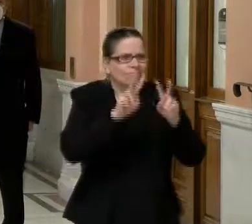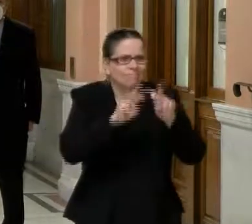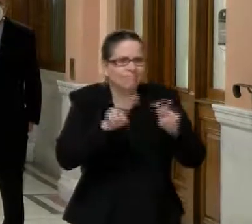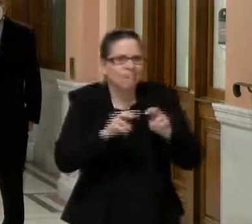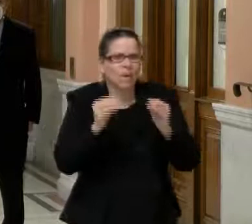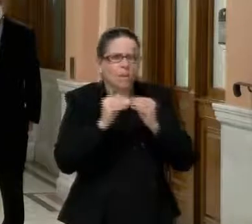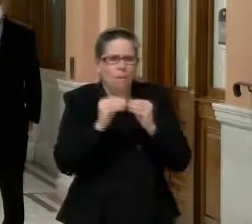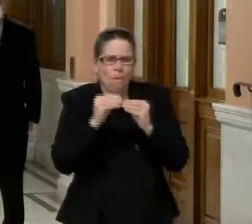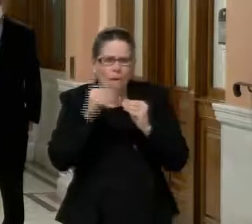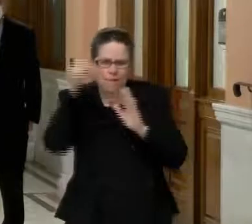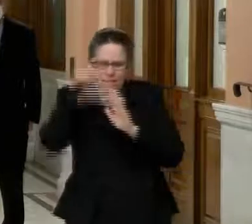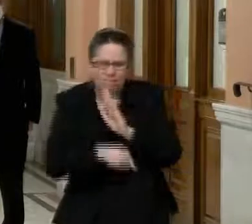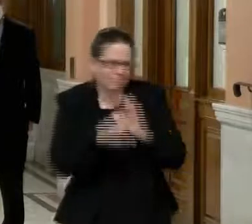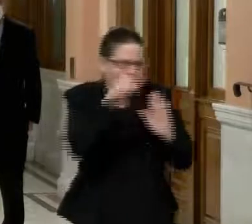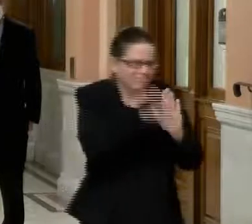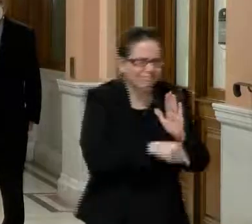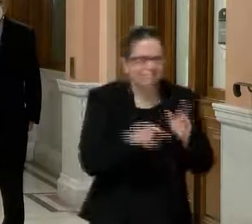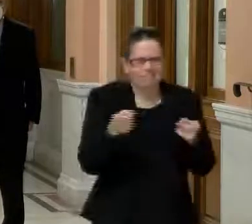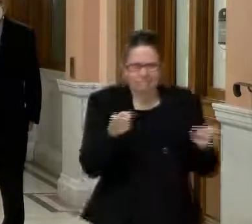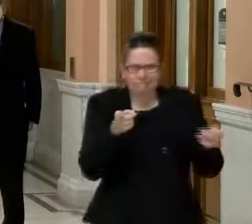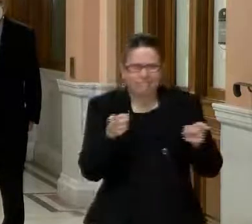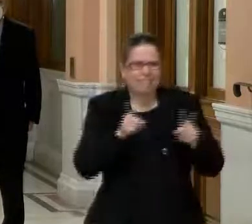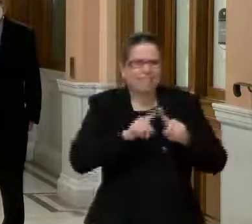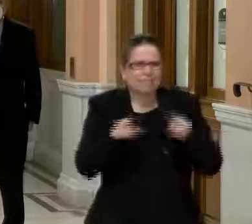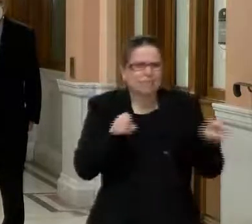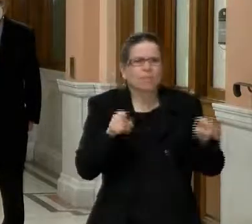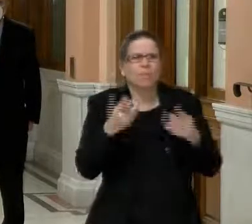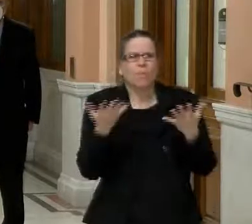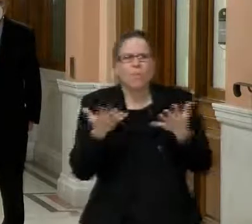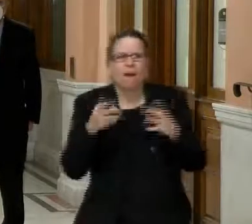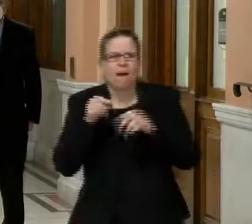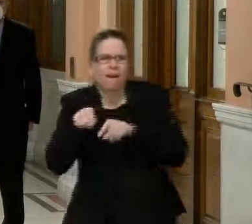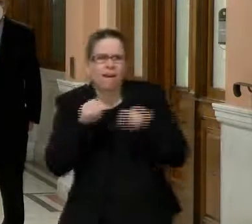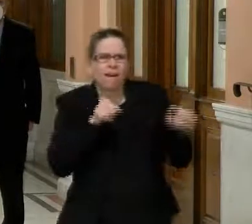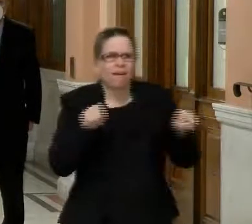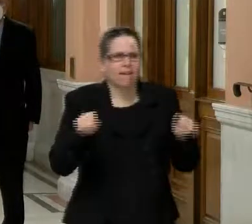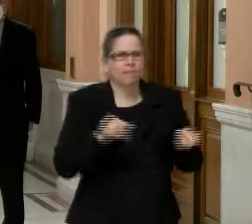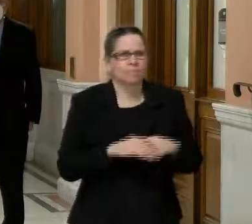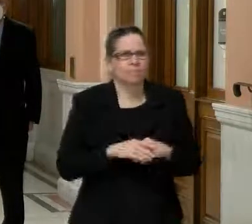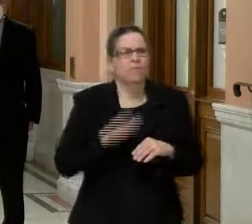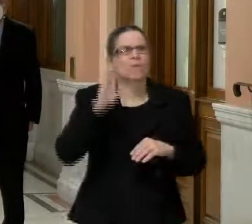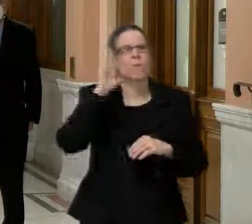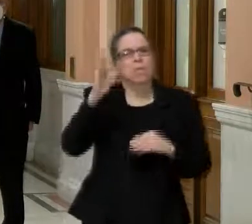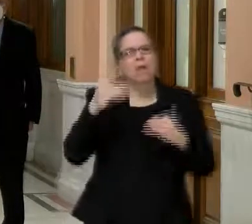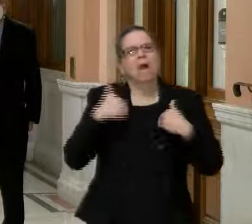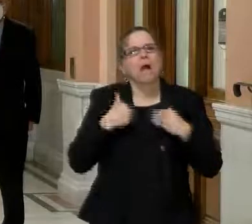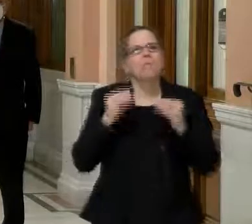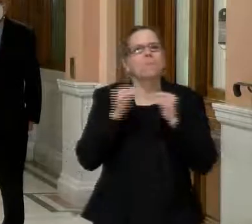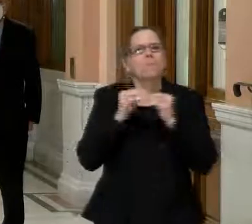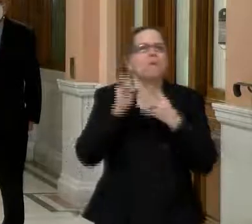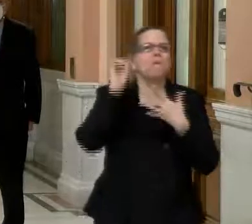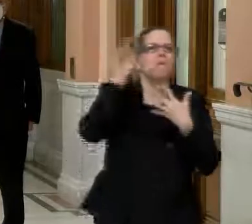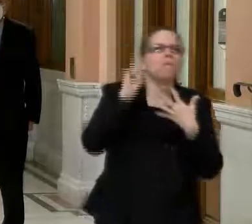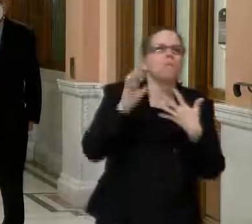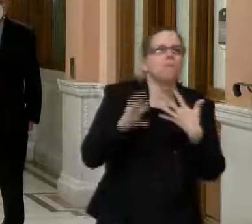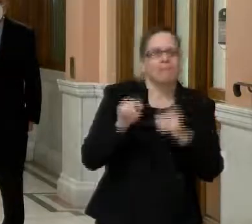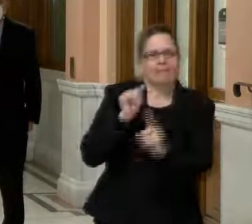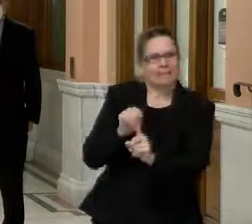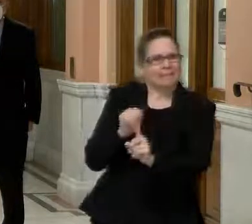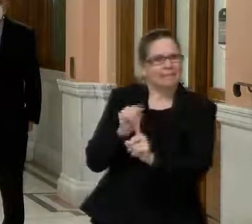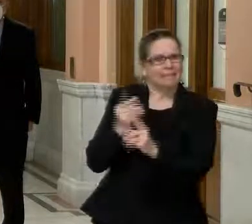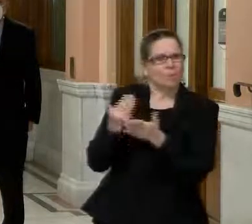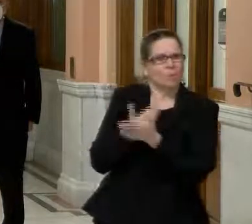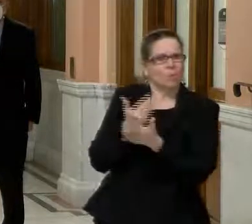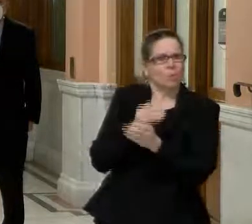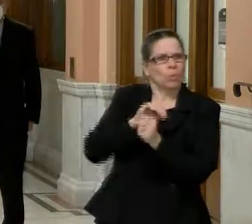information, you know, probably within the next two to three weeks with a new model developed and everything